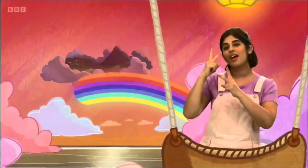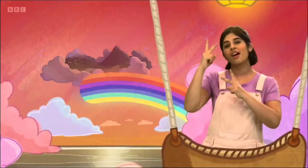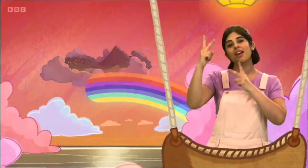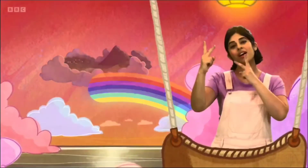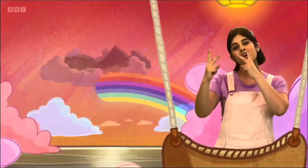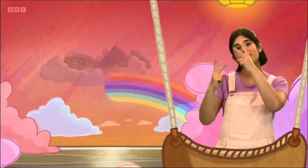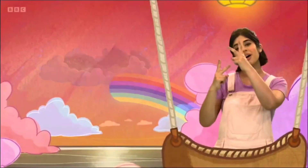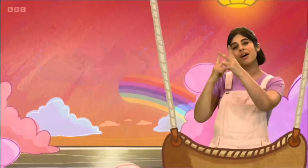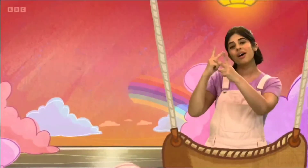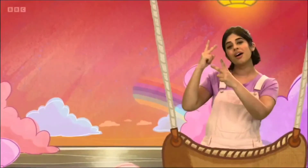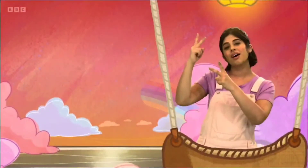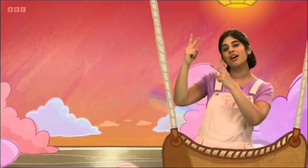lullaby